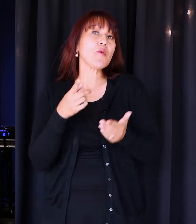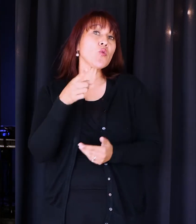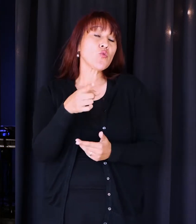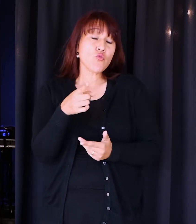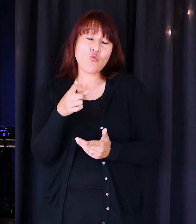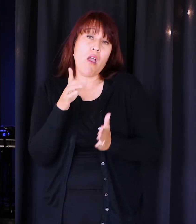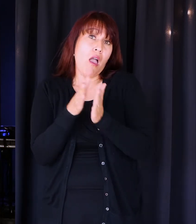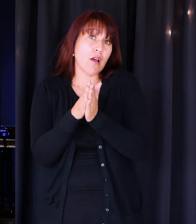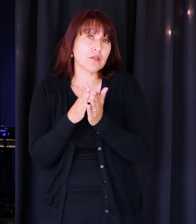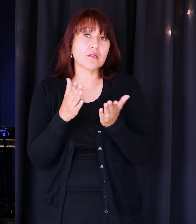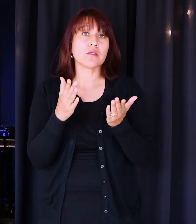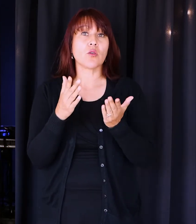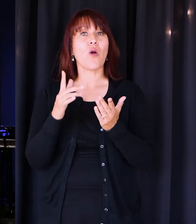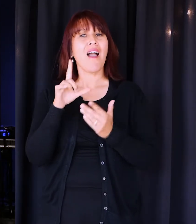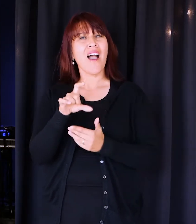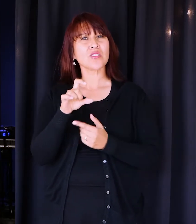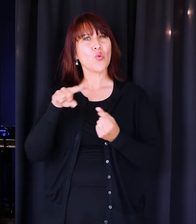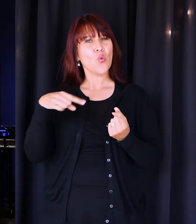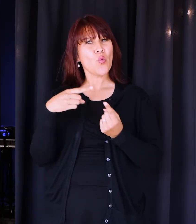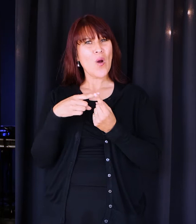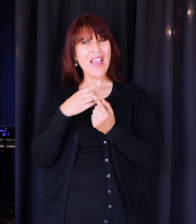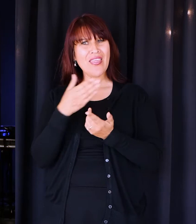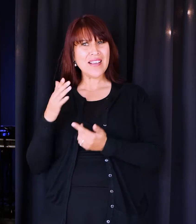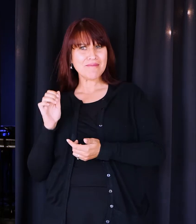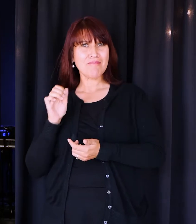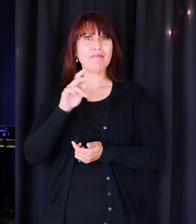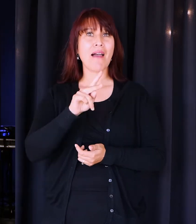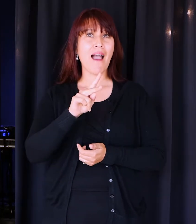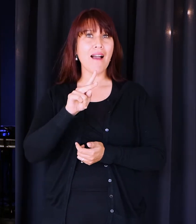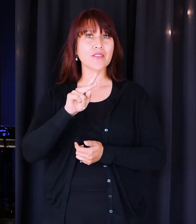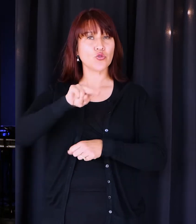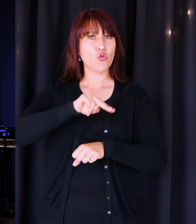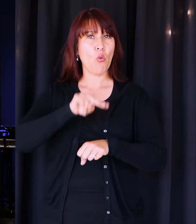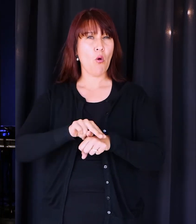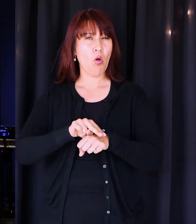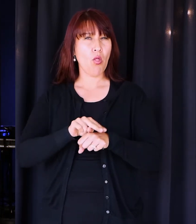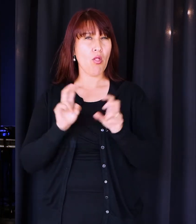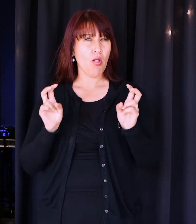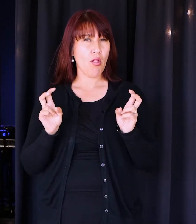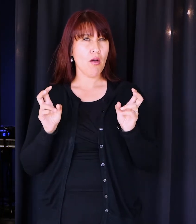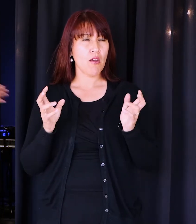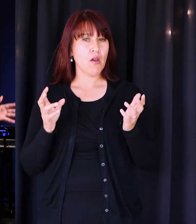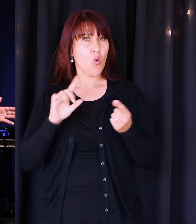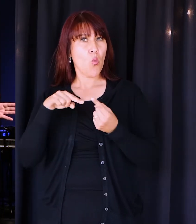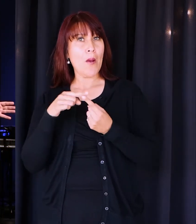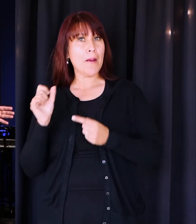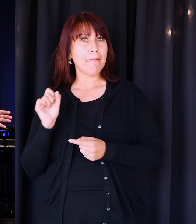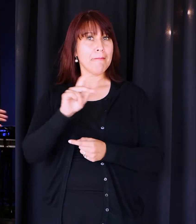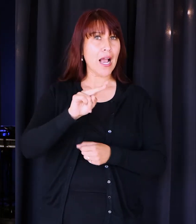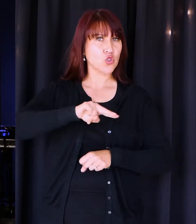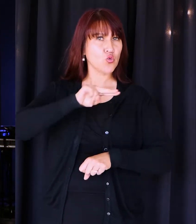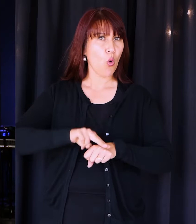have asked it. They're asking this, when are things going to get back to normal? When are we going to get back